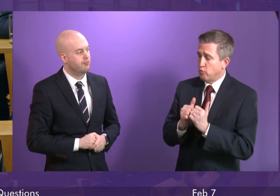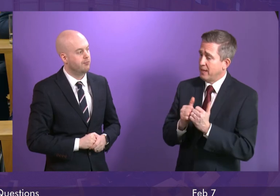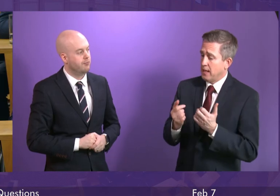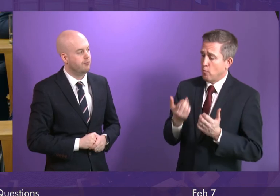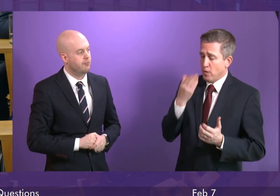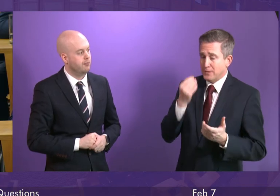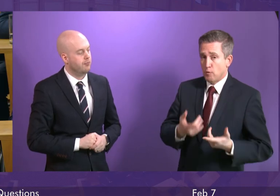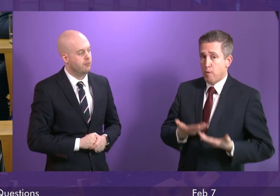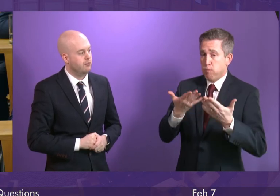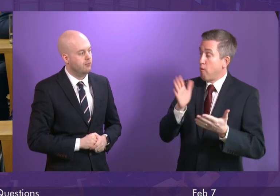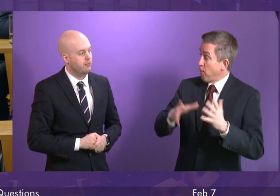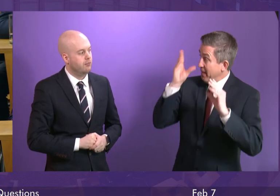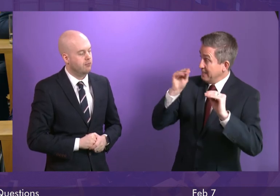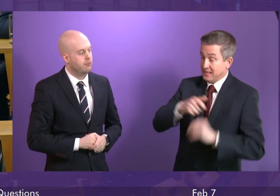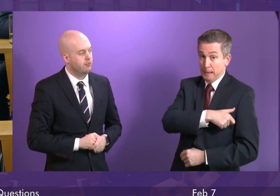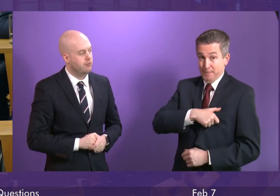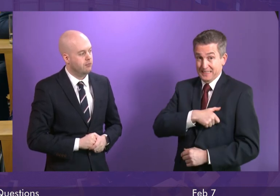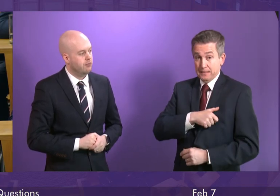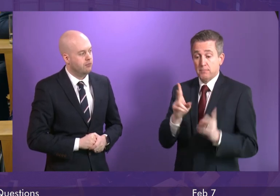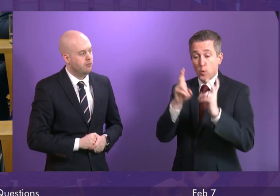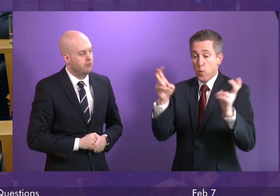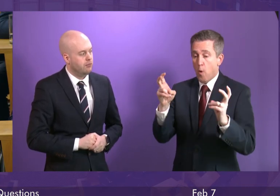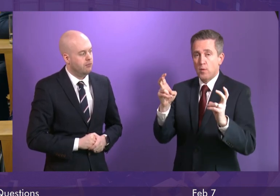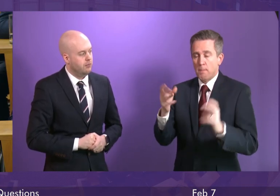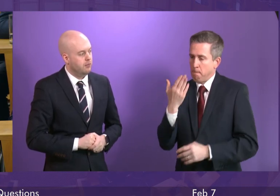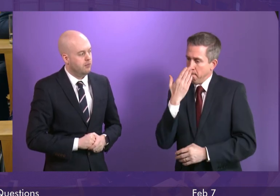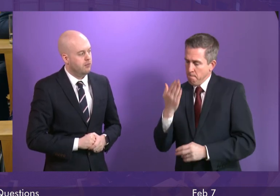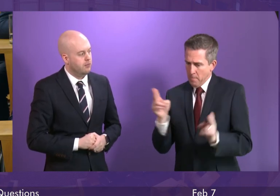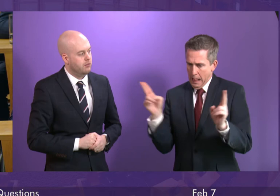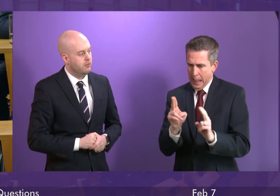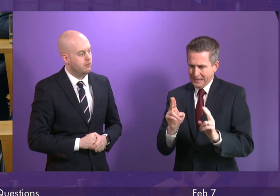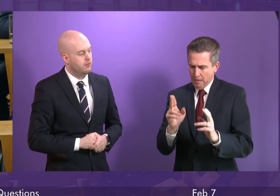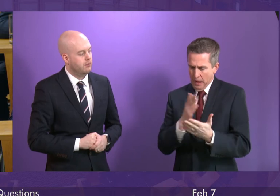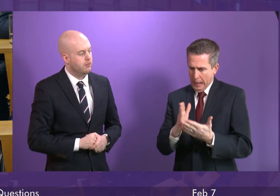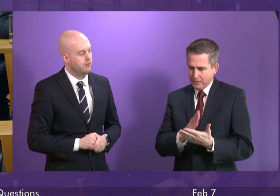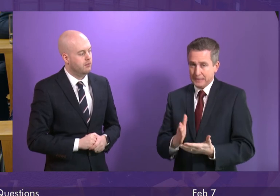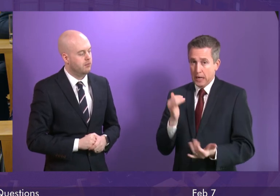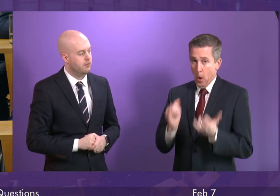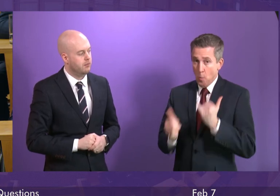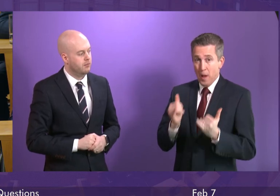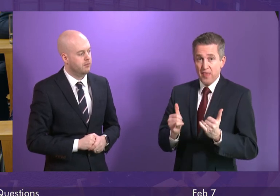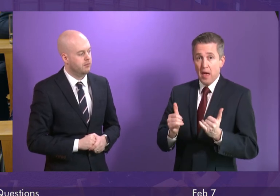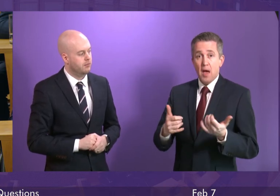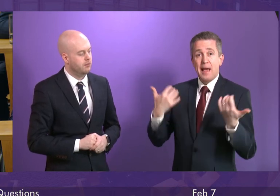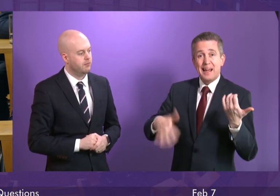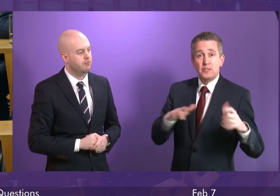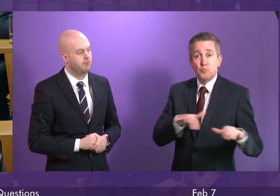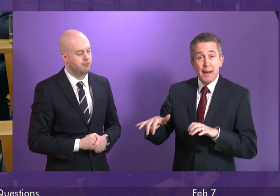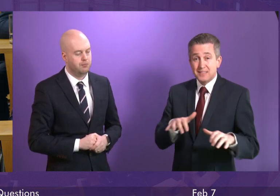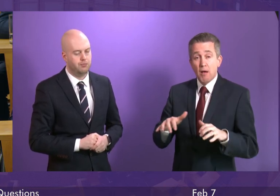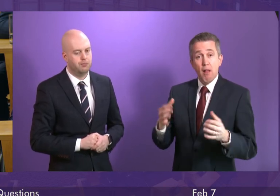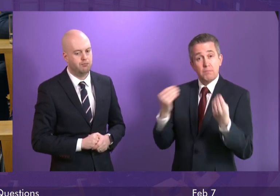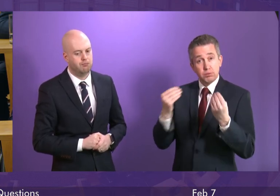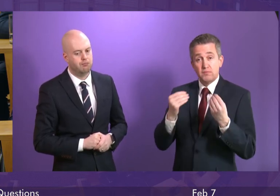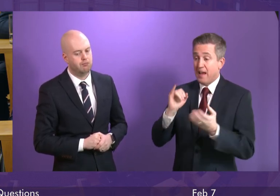of the Education Committees and I quote there is a complete lack of clarity over whether instrumental music tuition undertaken for SQA